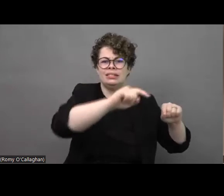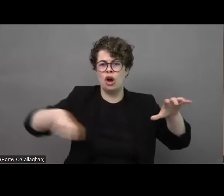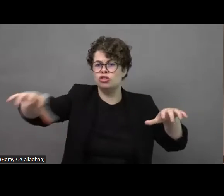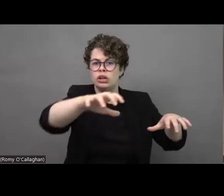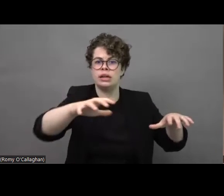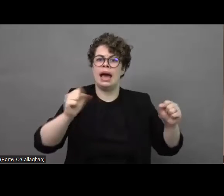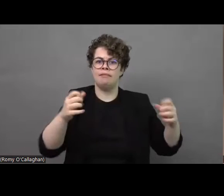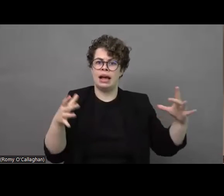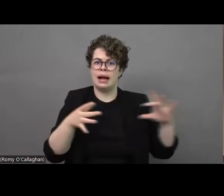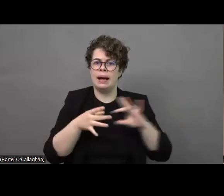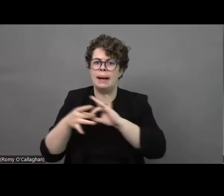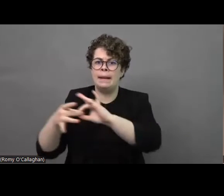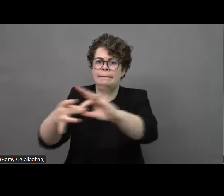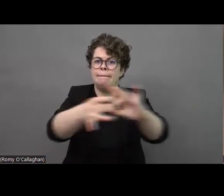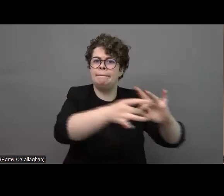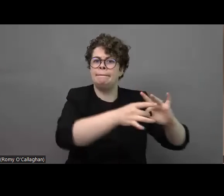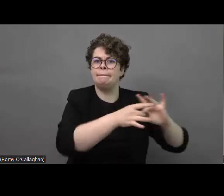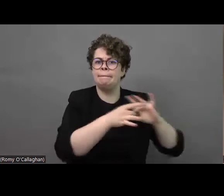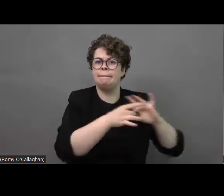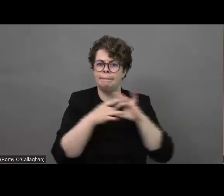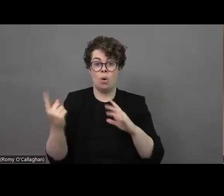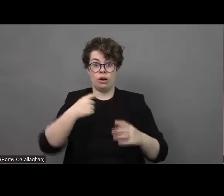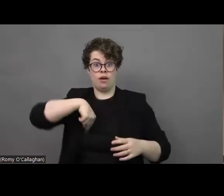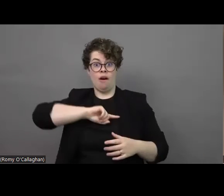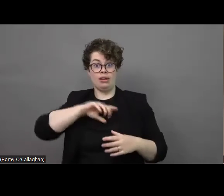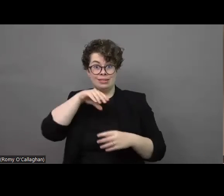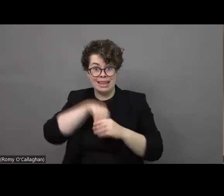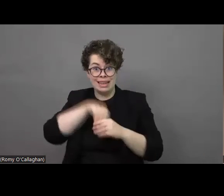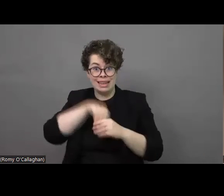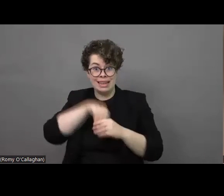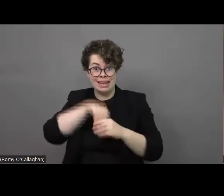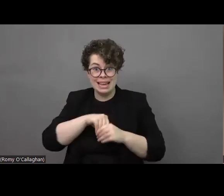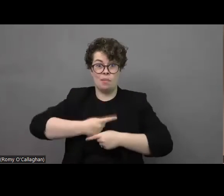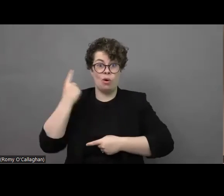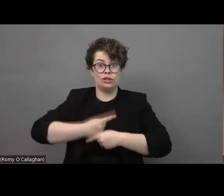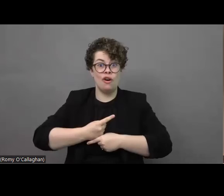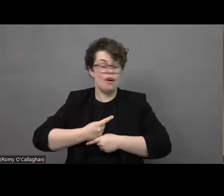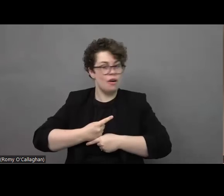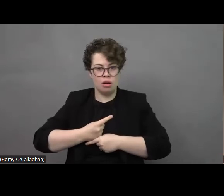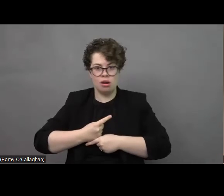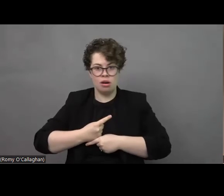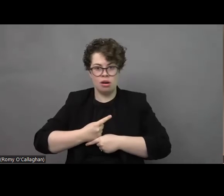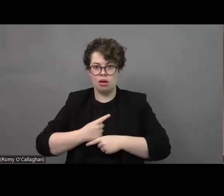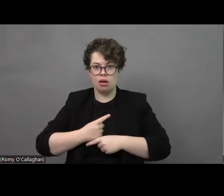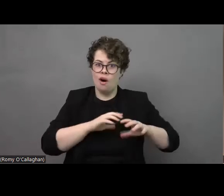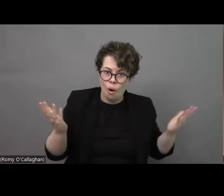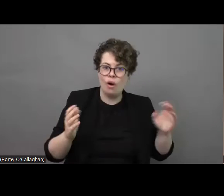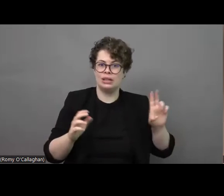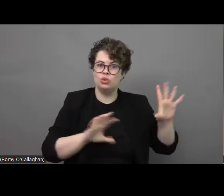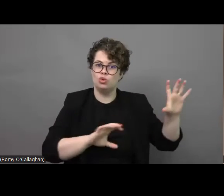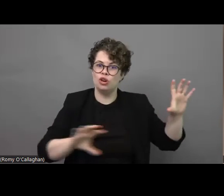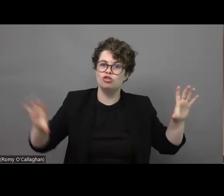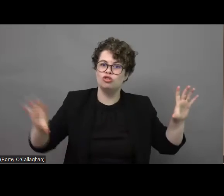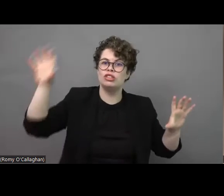not only those which are involved around the border like they so lucky Apollo and others